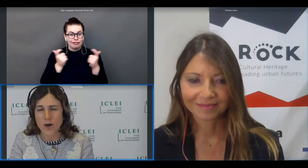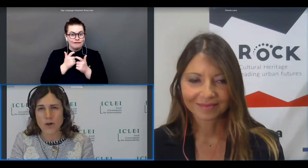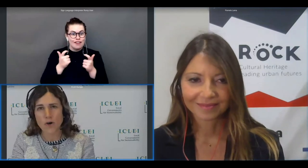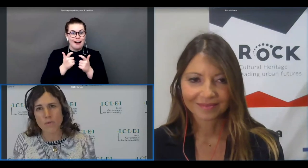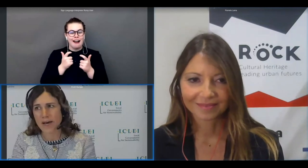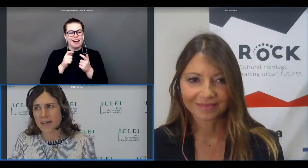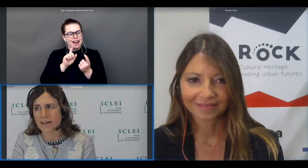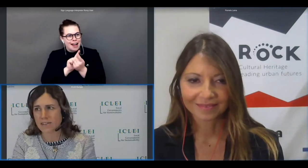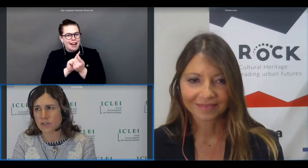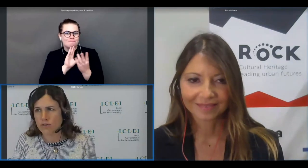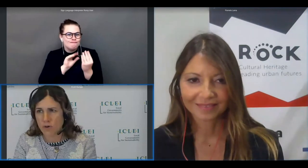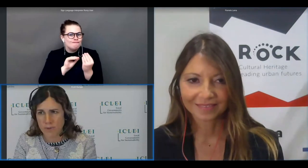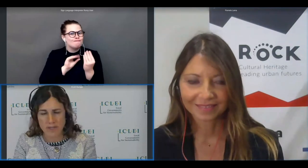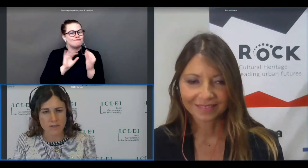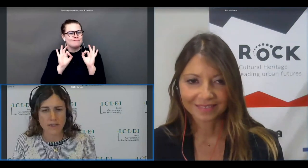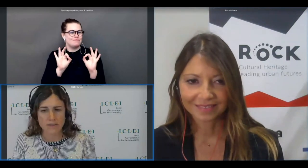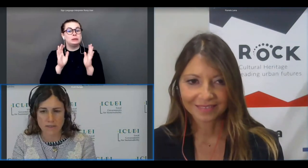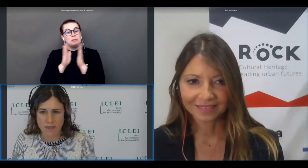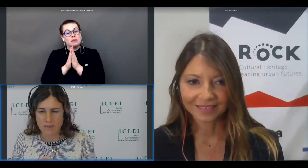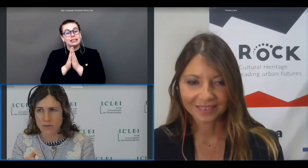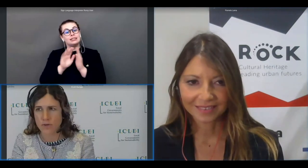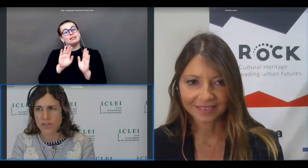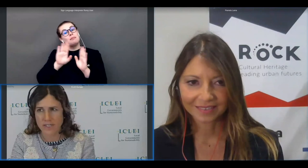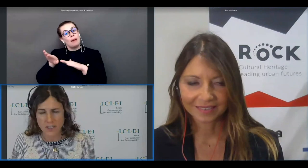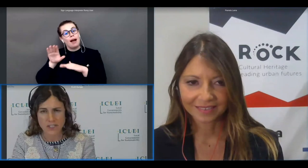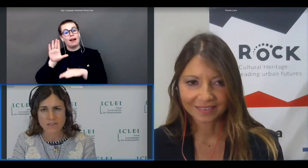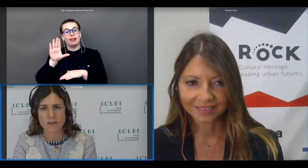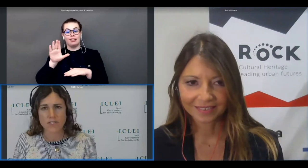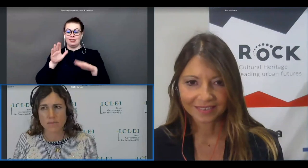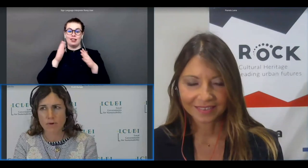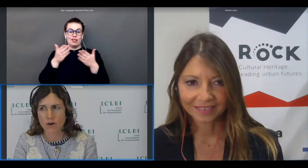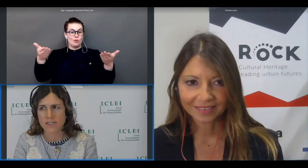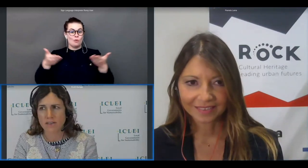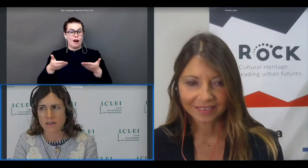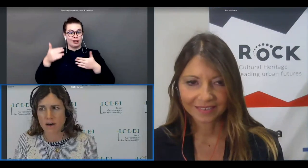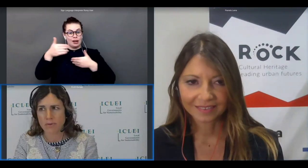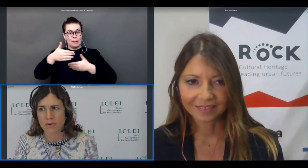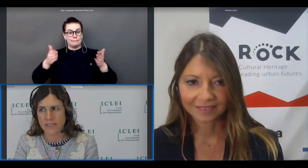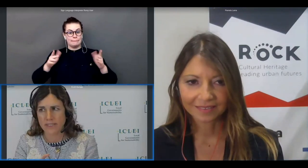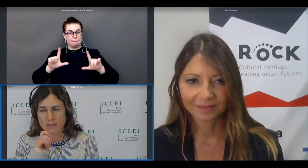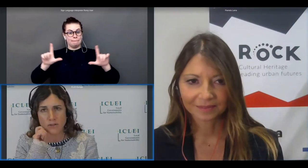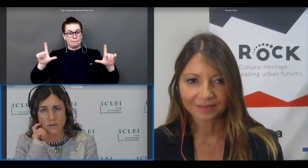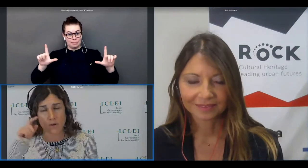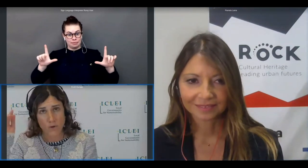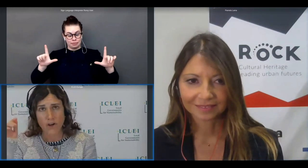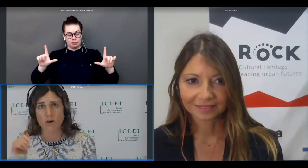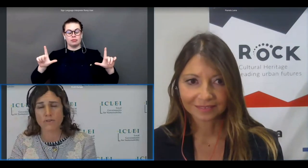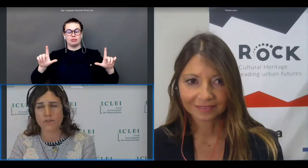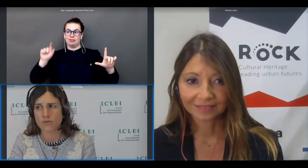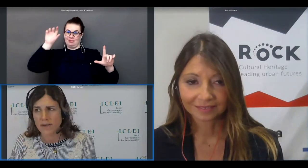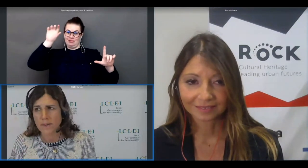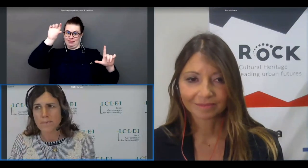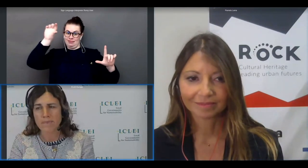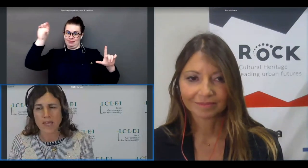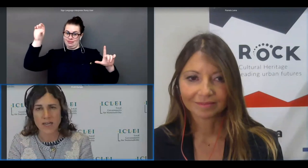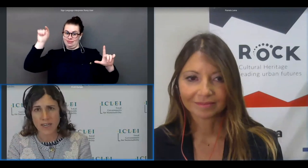look go back to the lobby and in during the session there is a box at the upper right hand the corner of the